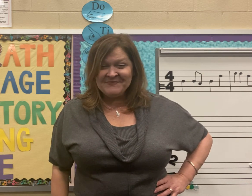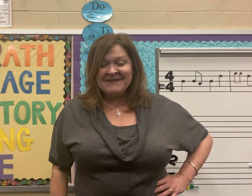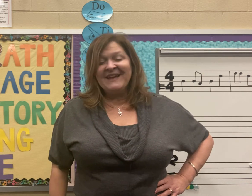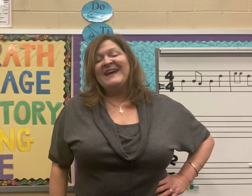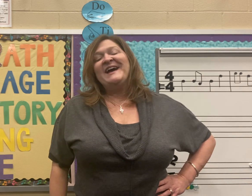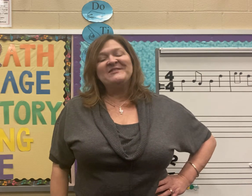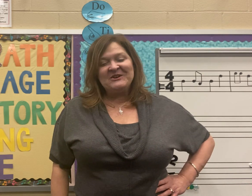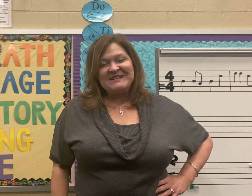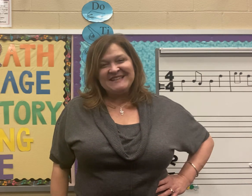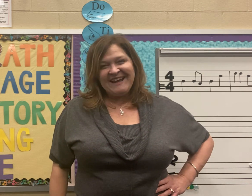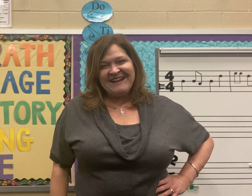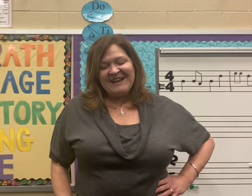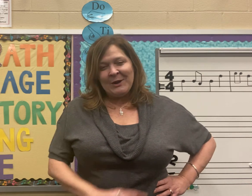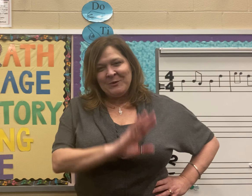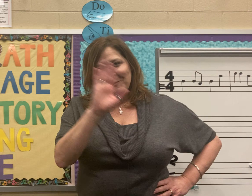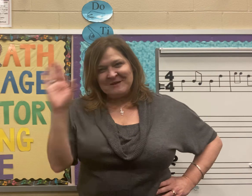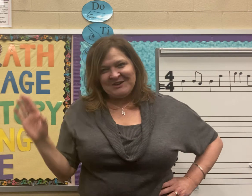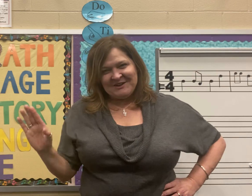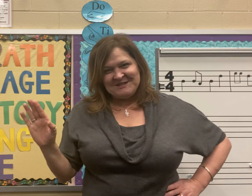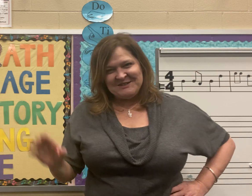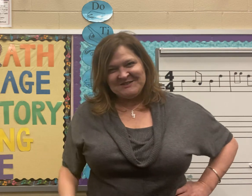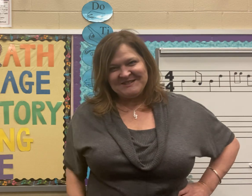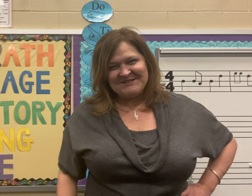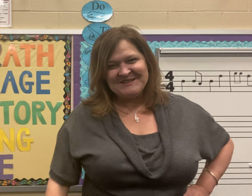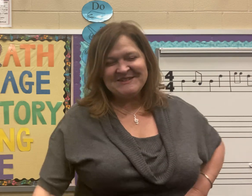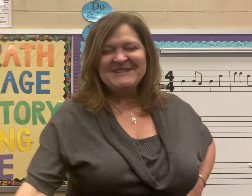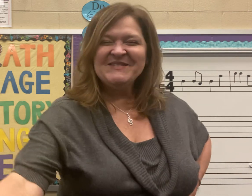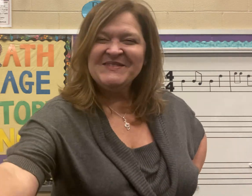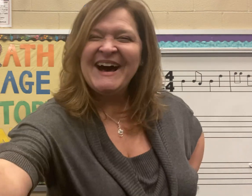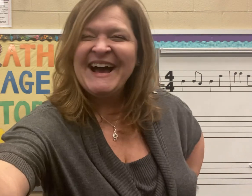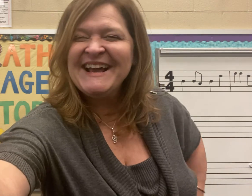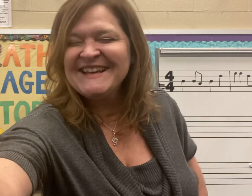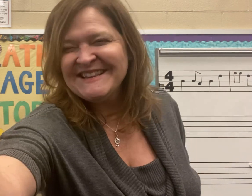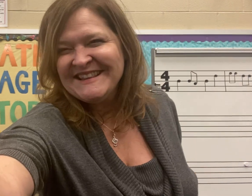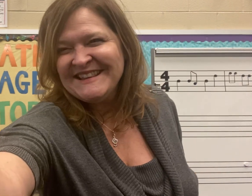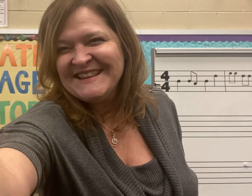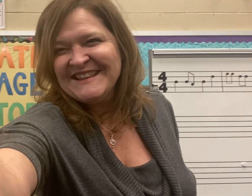Have a great day and we will be talking to you soon. Bye. Bye.